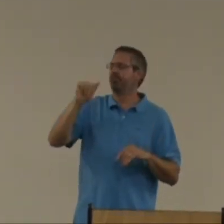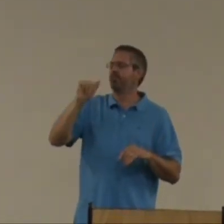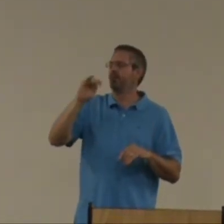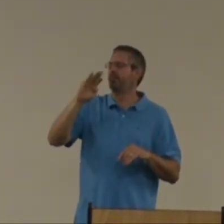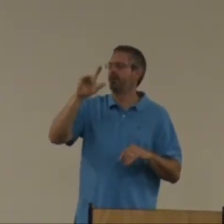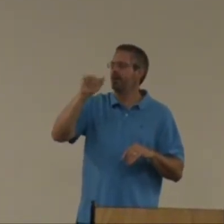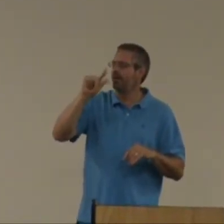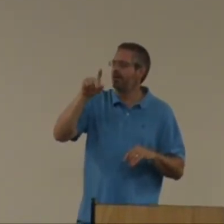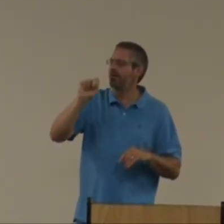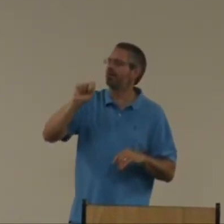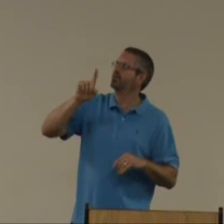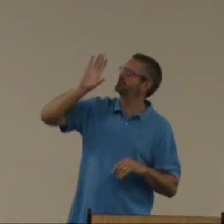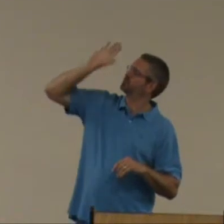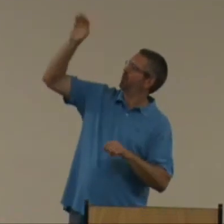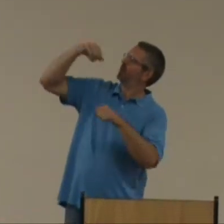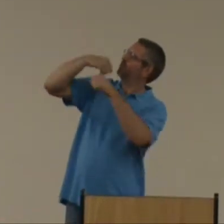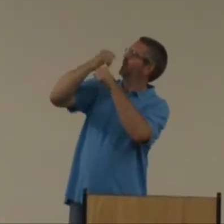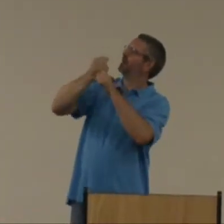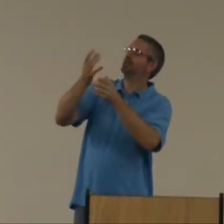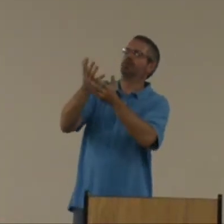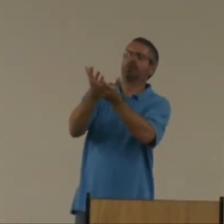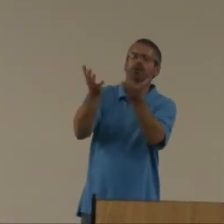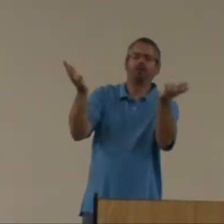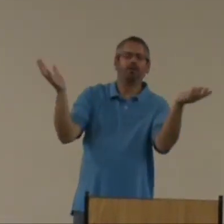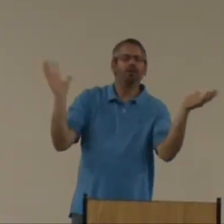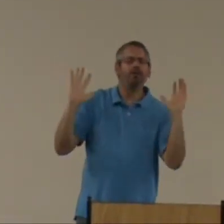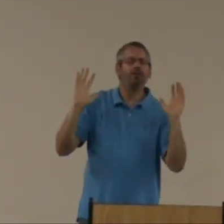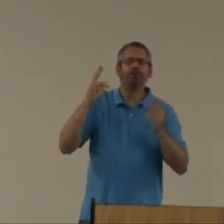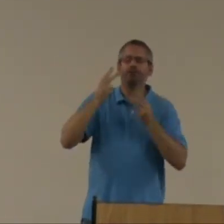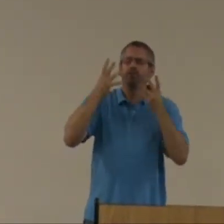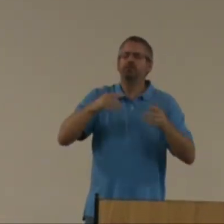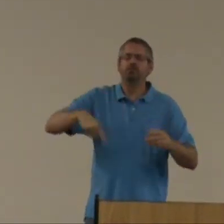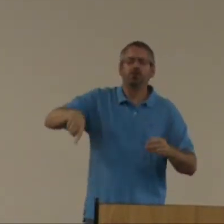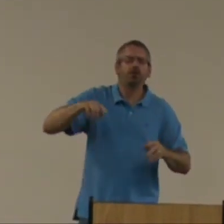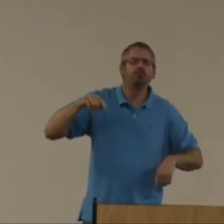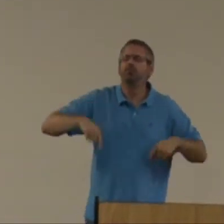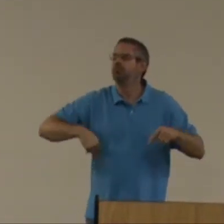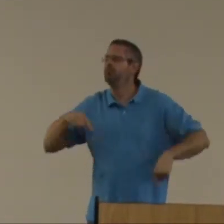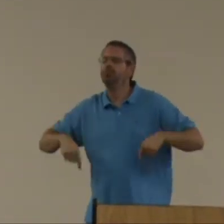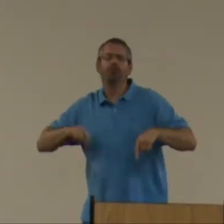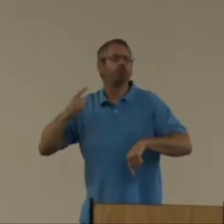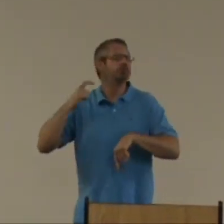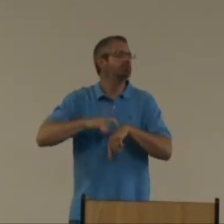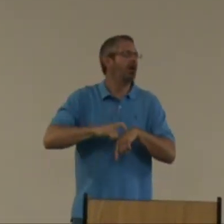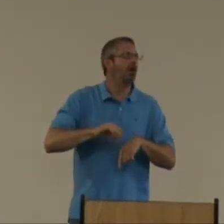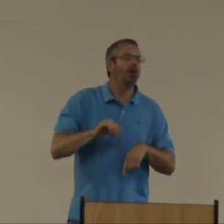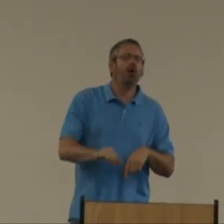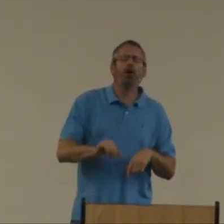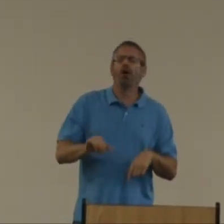place. Bambi Lake. This is your work here. We just come here and we visit.